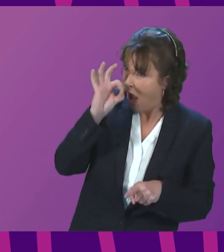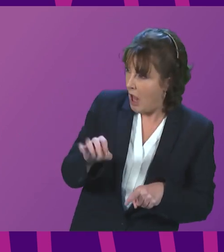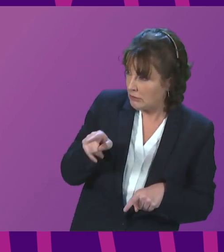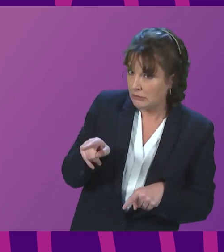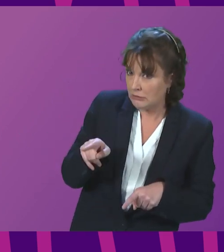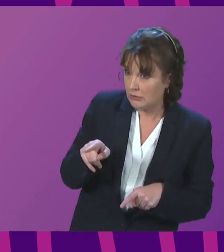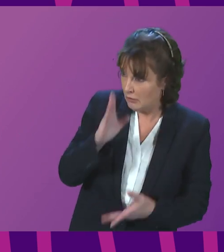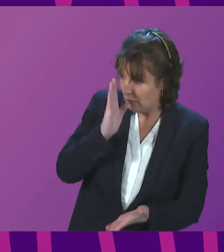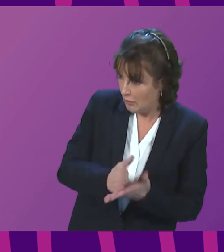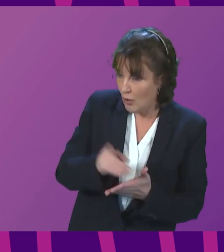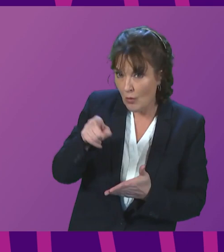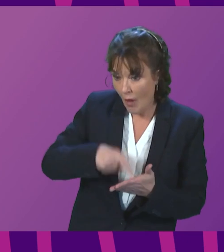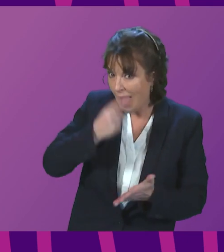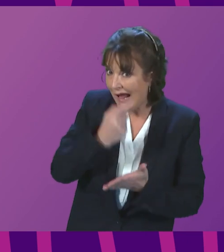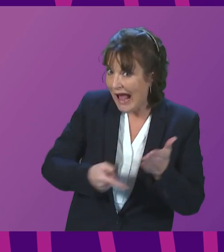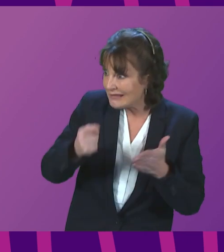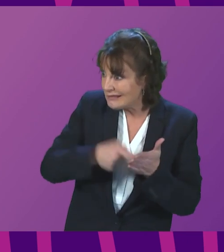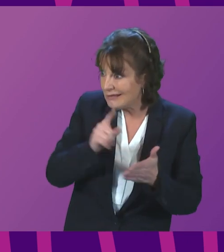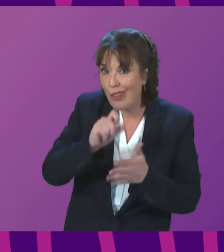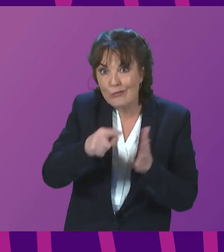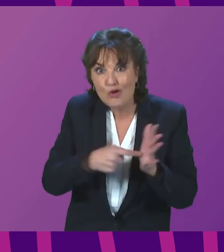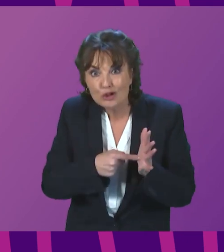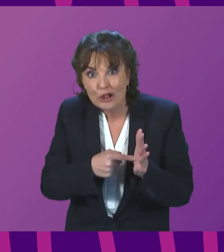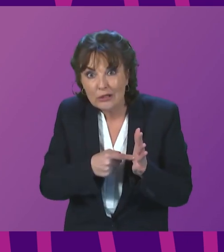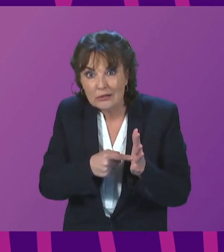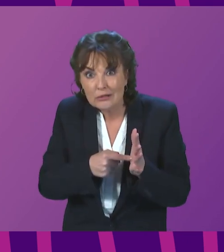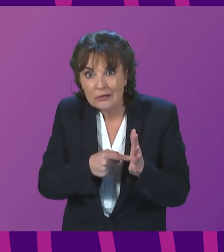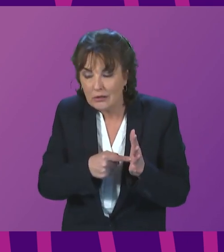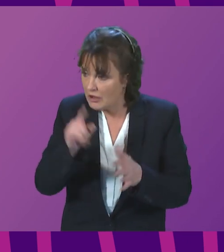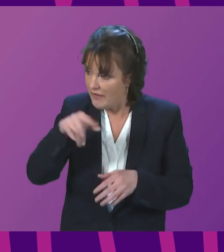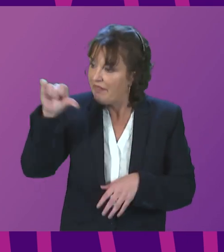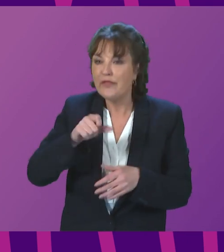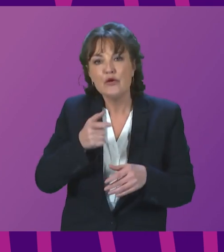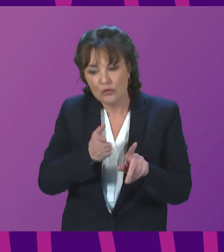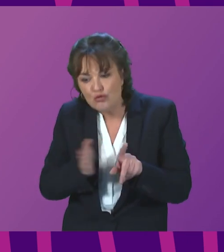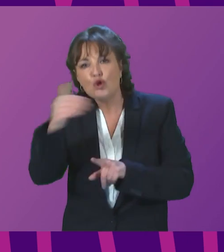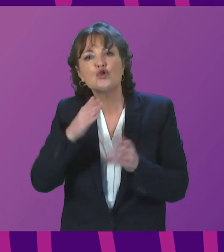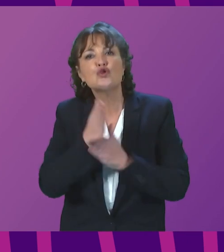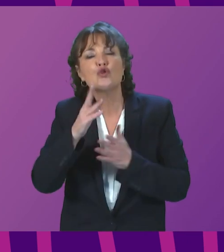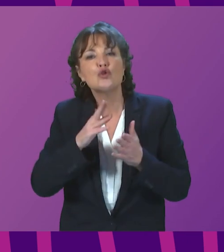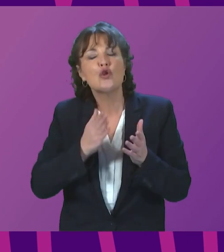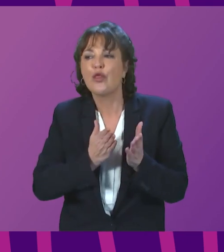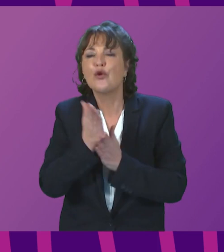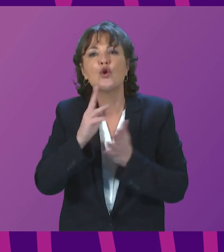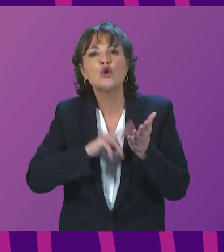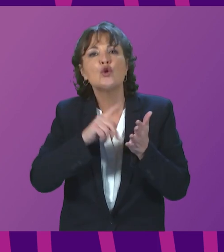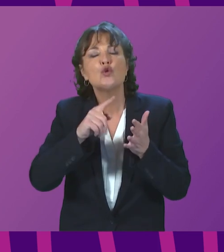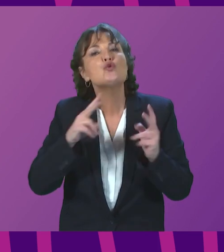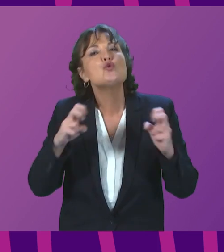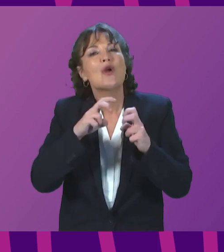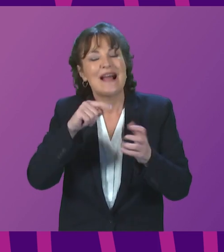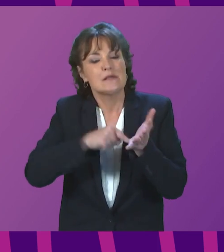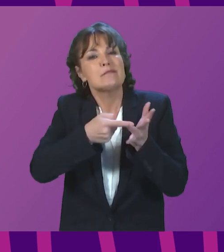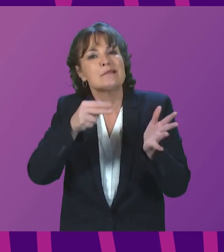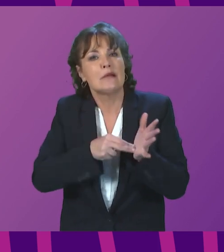derail the project and the route will go via Newcastle. First Minister. As I understand it, as I recall,